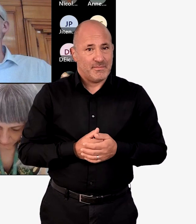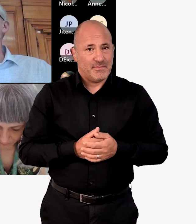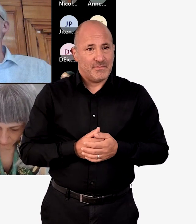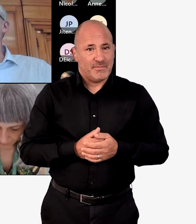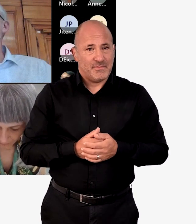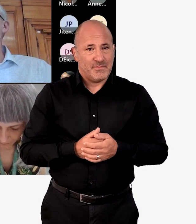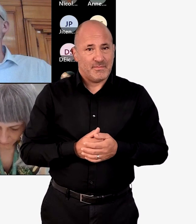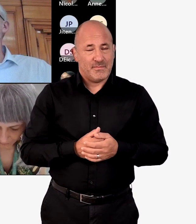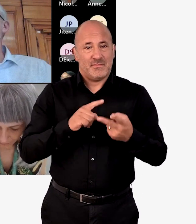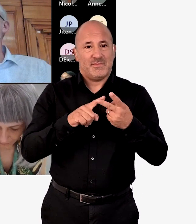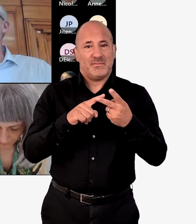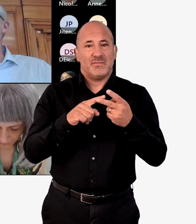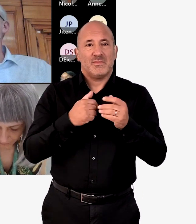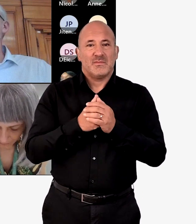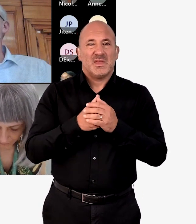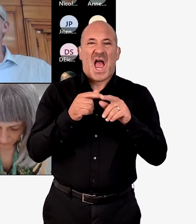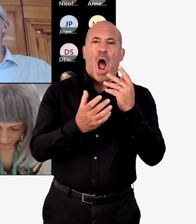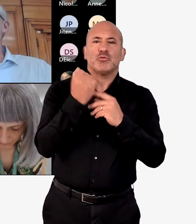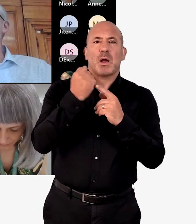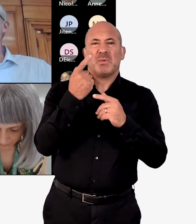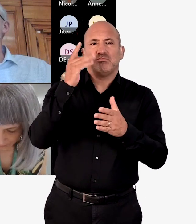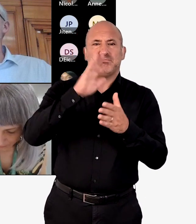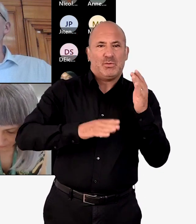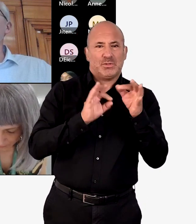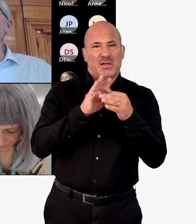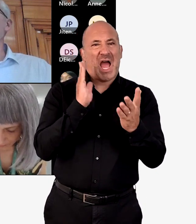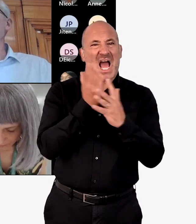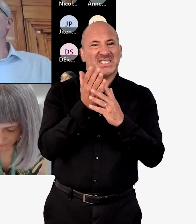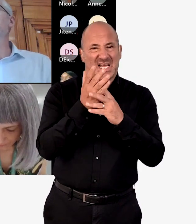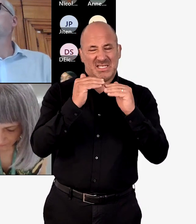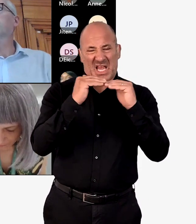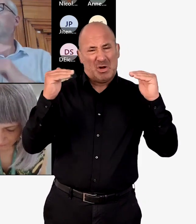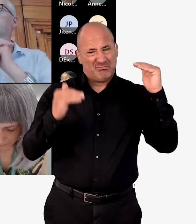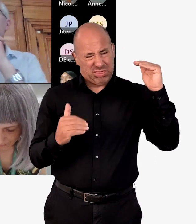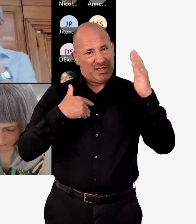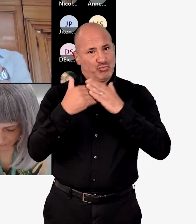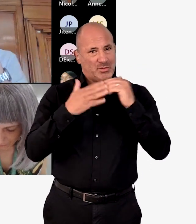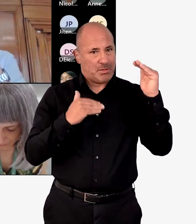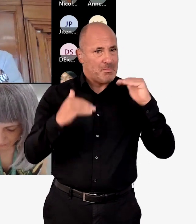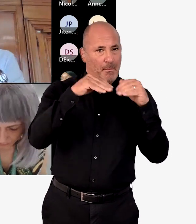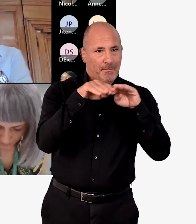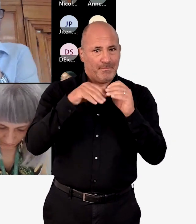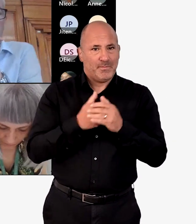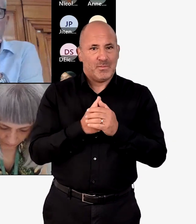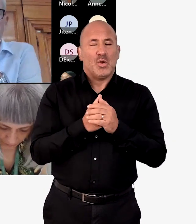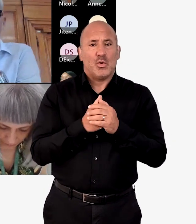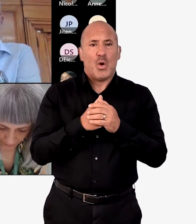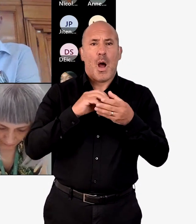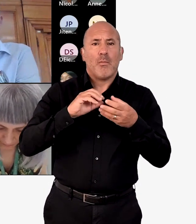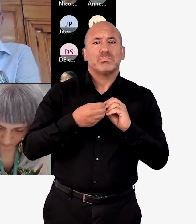outcomes in population health and health care, tackle inequalities in outcomes, experience and access, enhance productivity